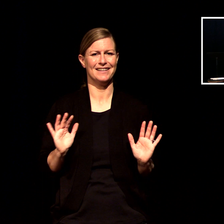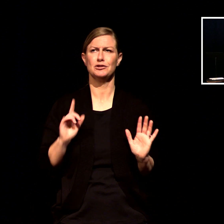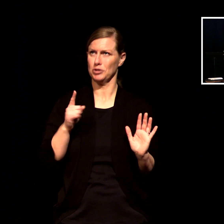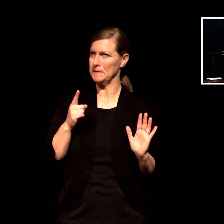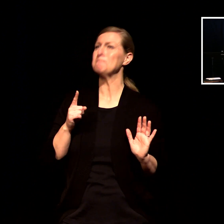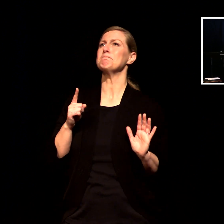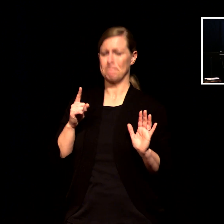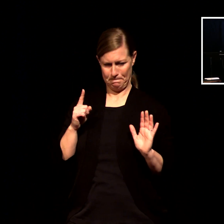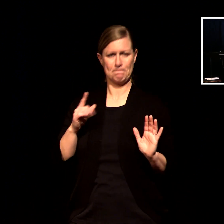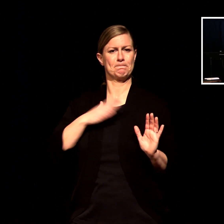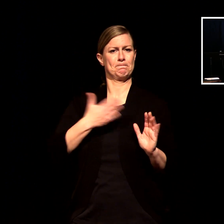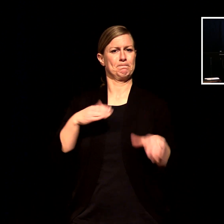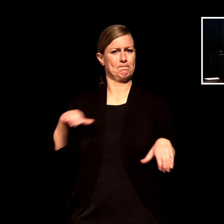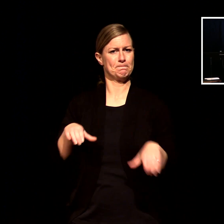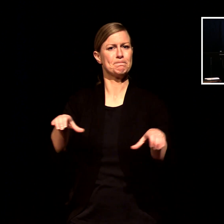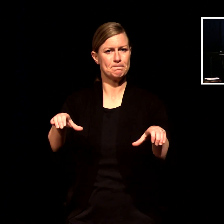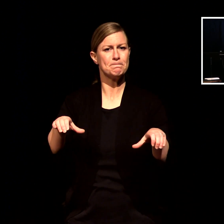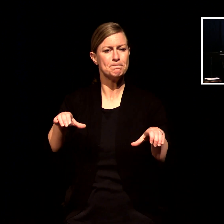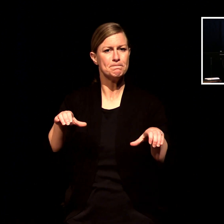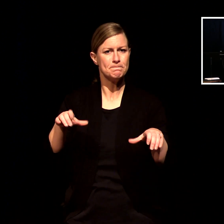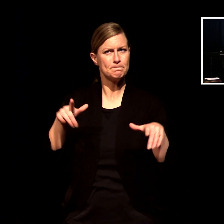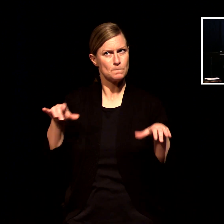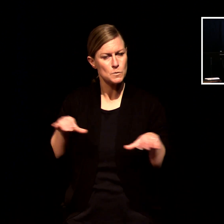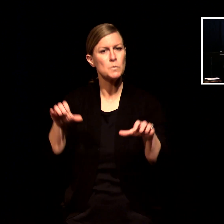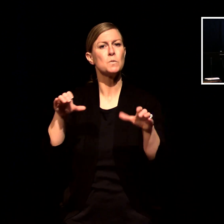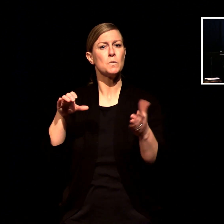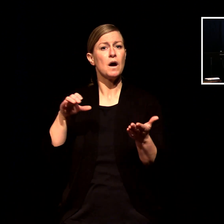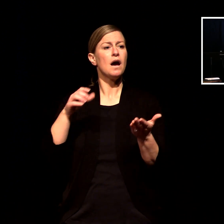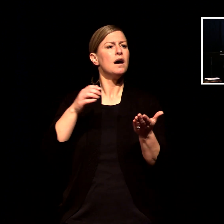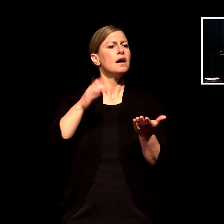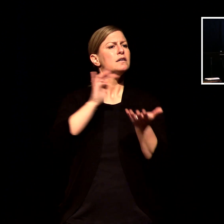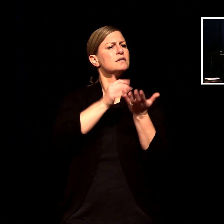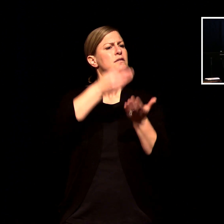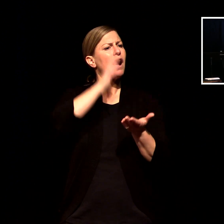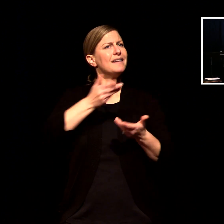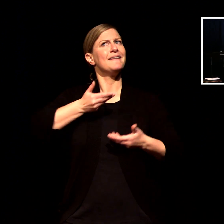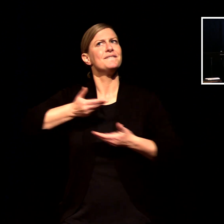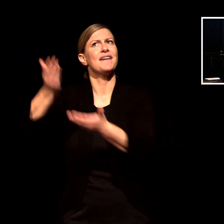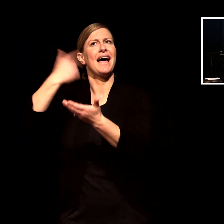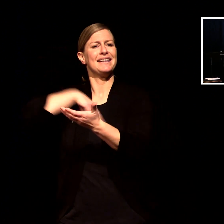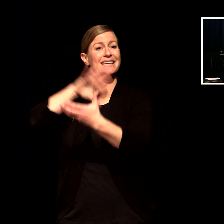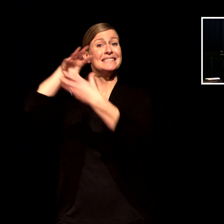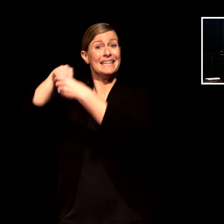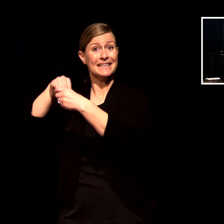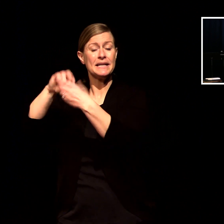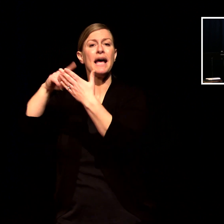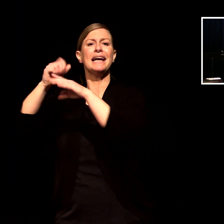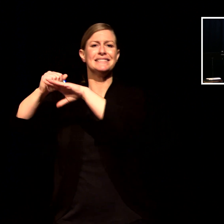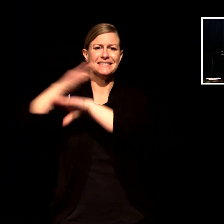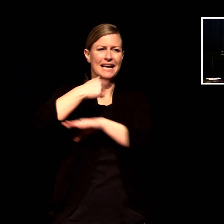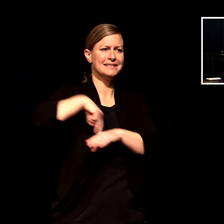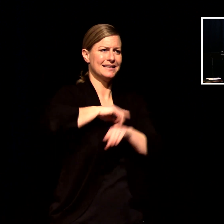to send us out to be peace and presence and power to the world amen amen would you pray with me